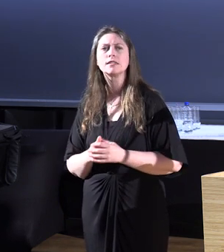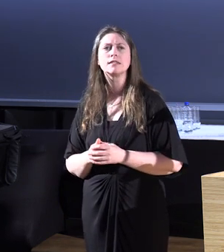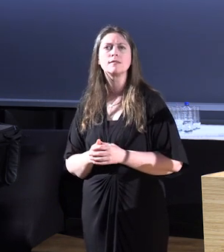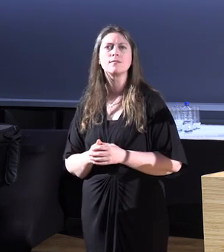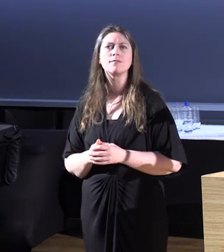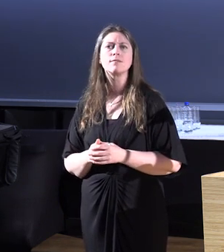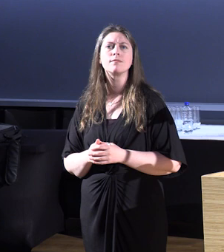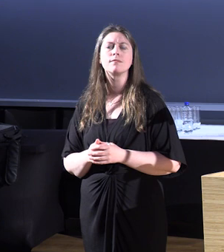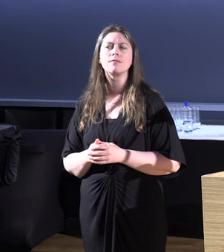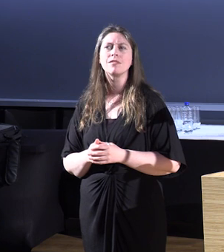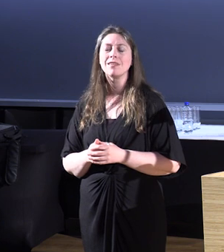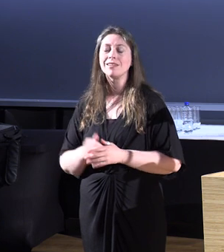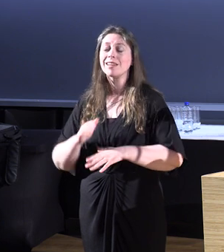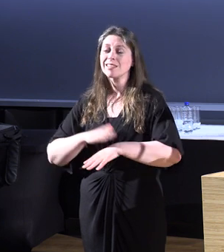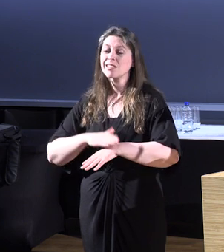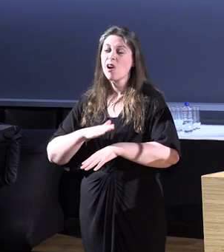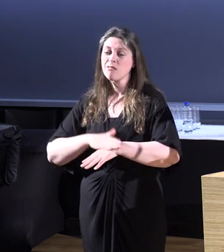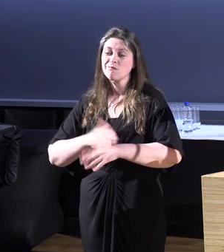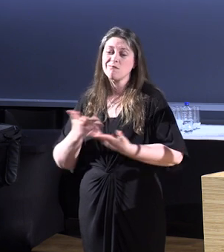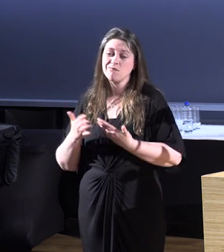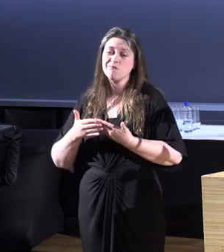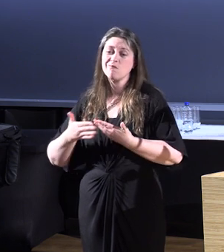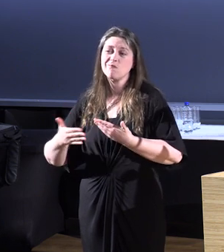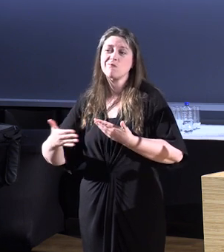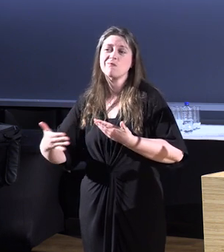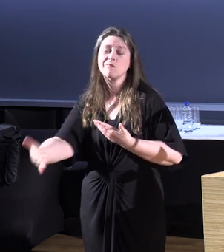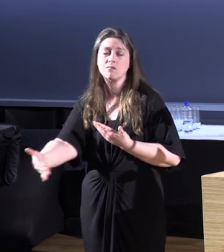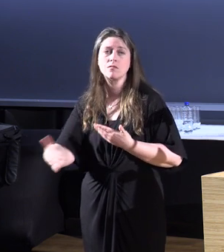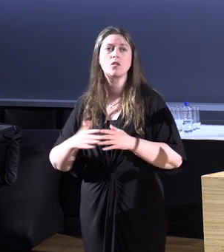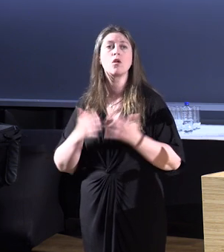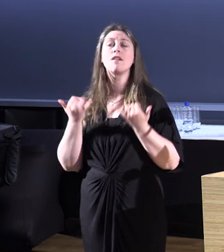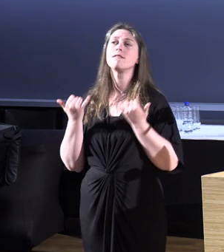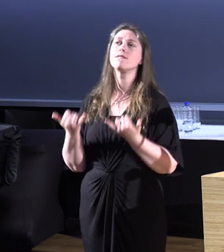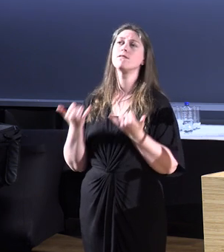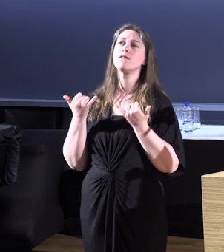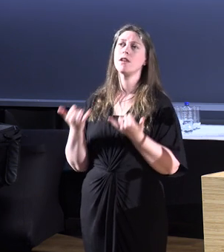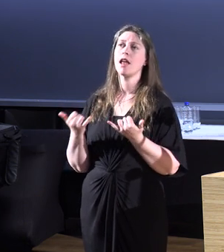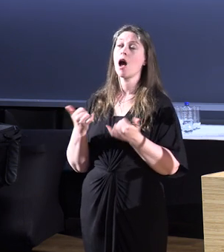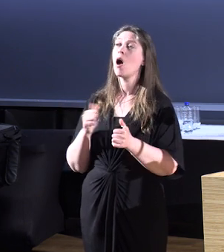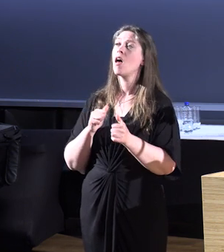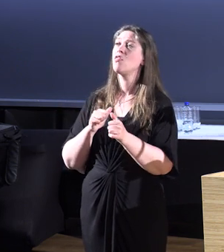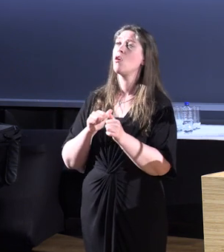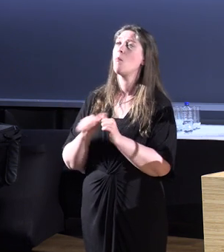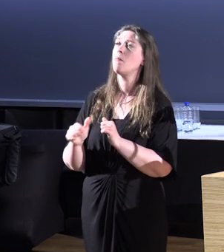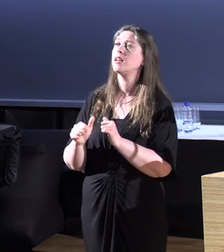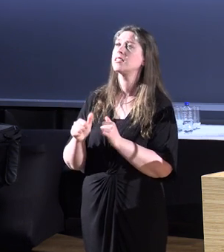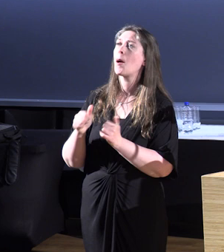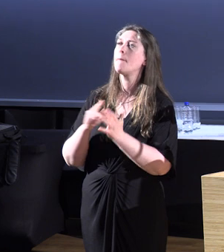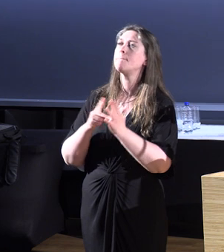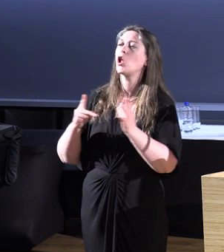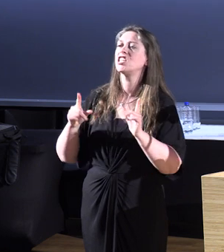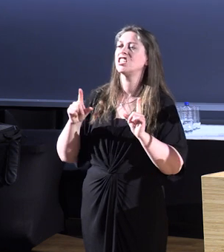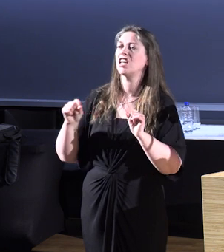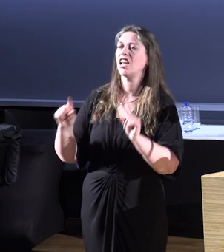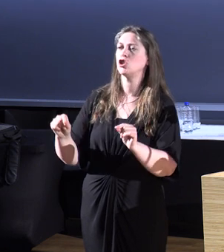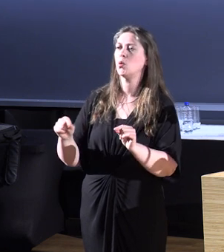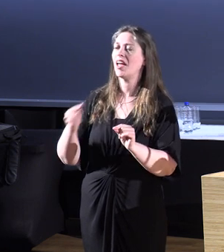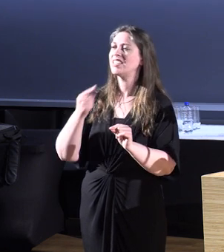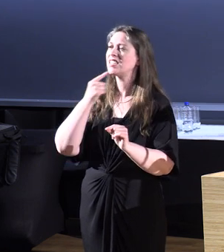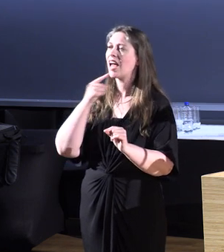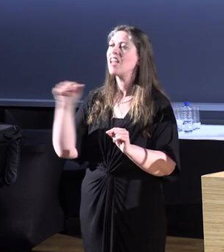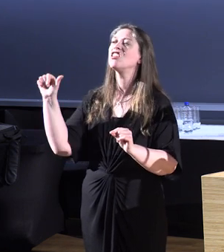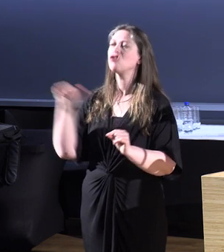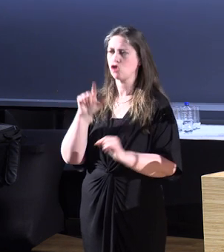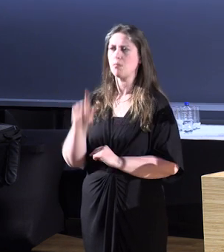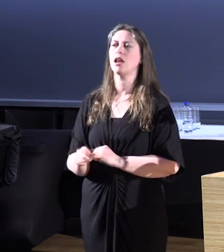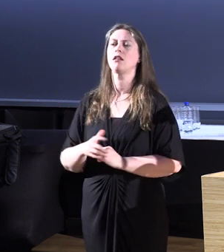and that takes time. So for now the best that can be done in policy terms is to state that this should be